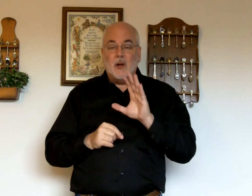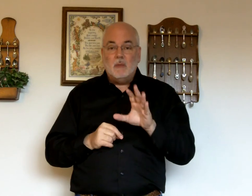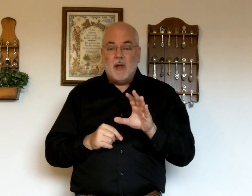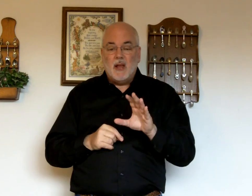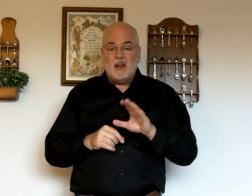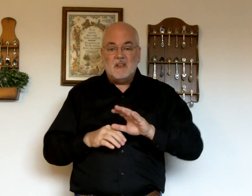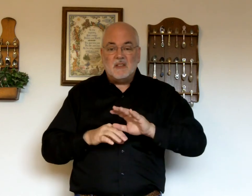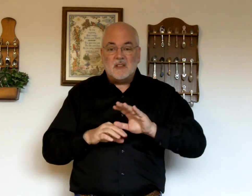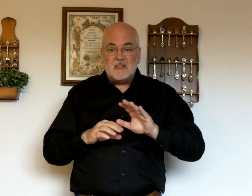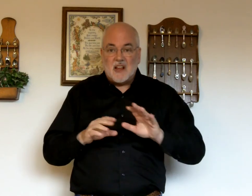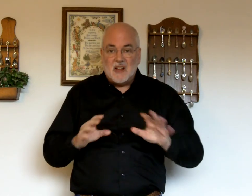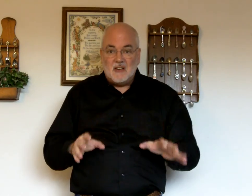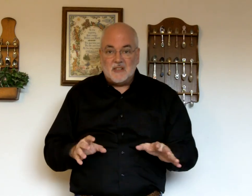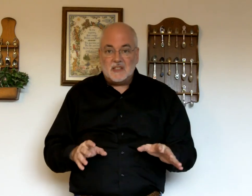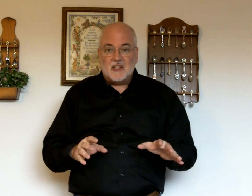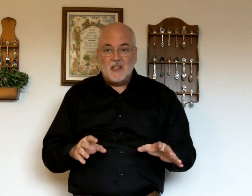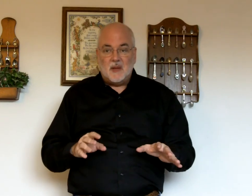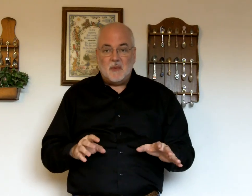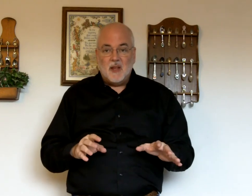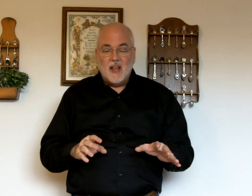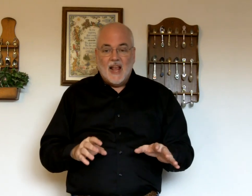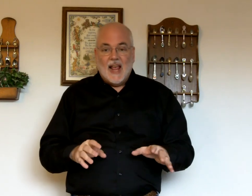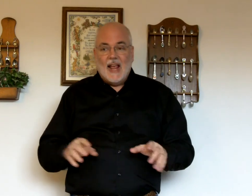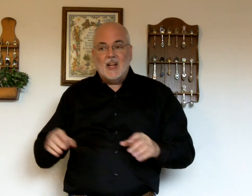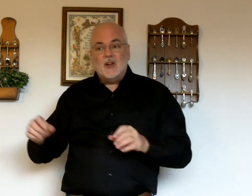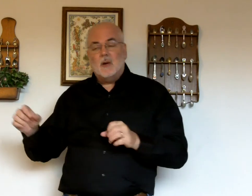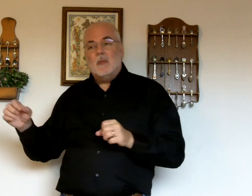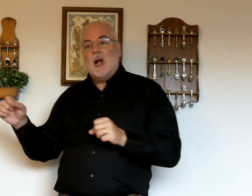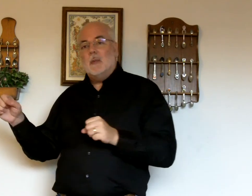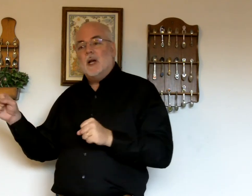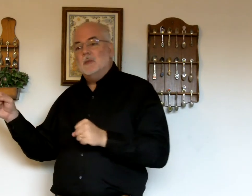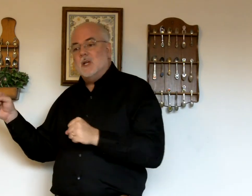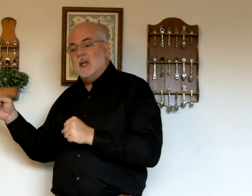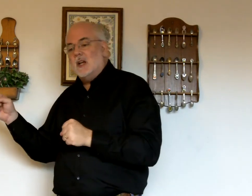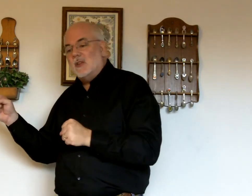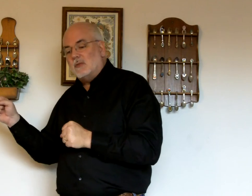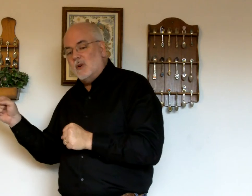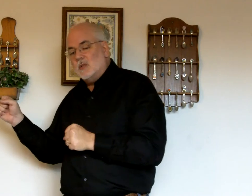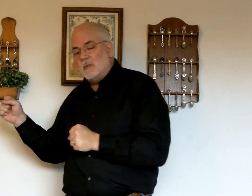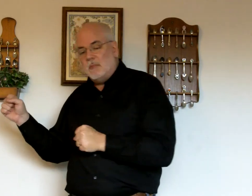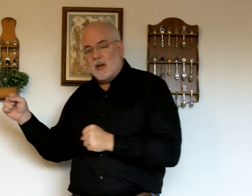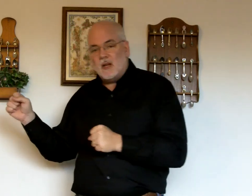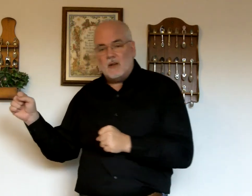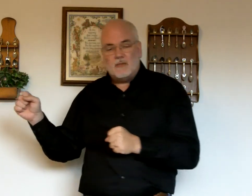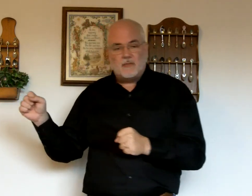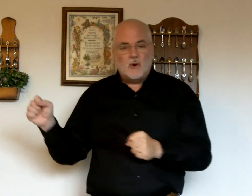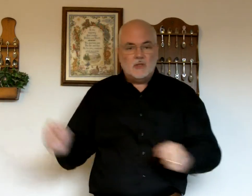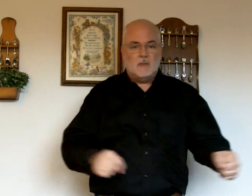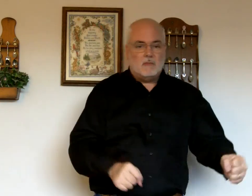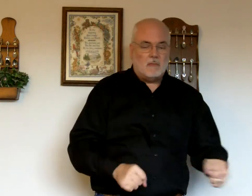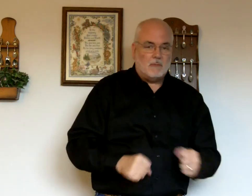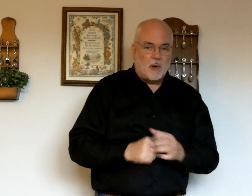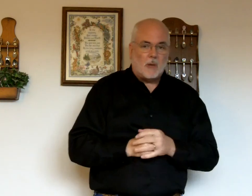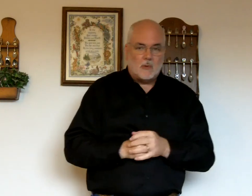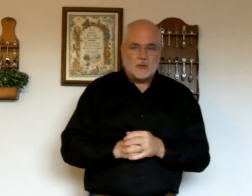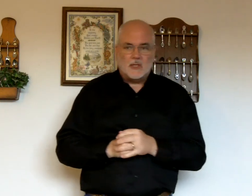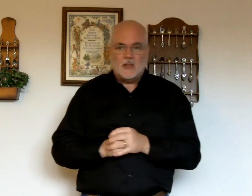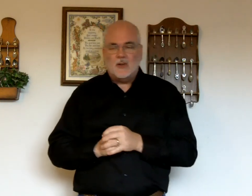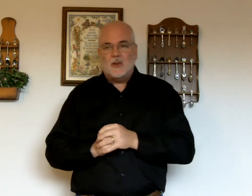in bed. You're settled asleep. And your mom comes in. And throws a bucket of frozen marbles. Under your